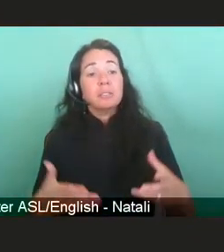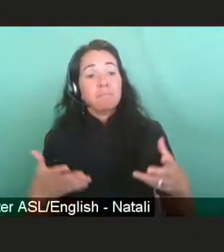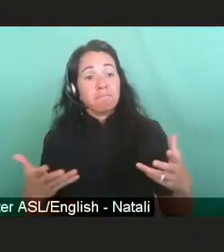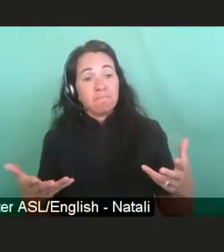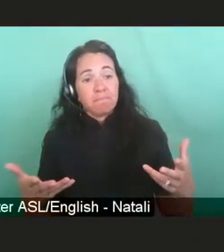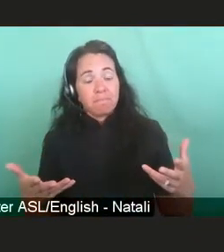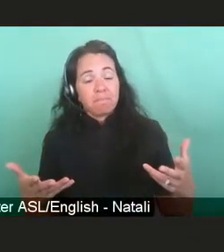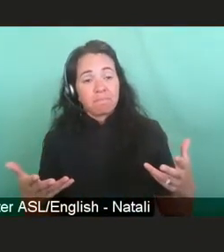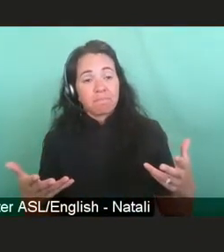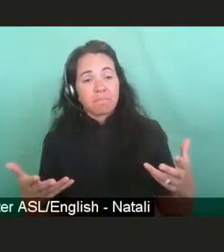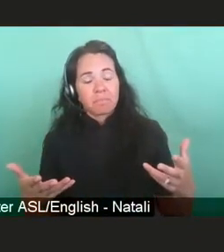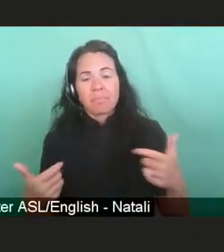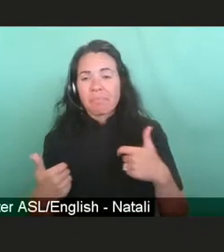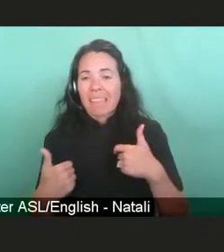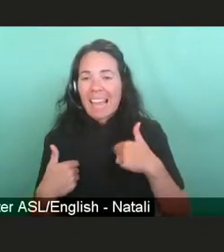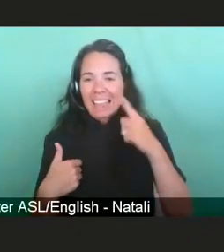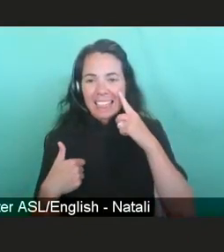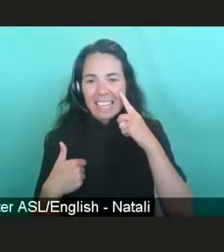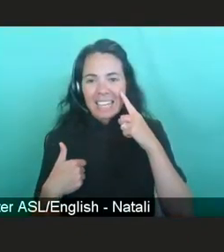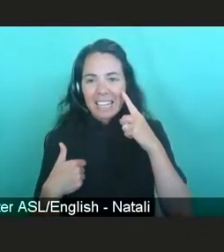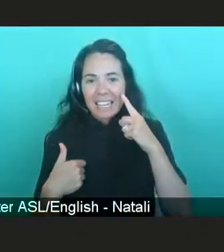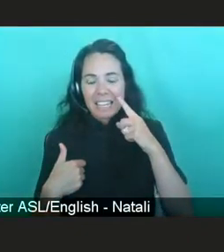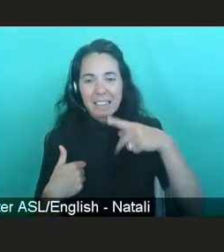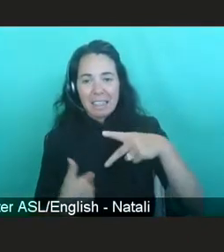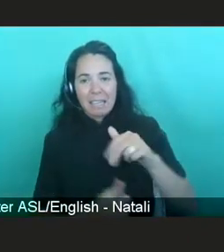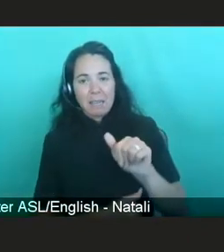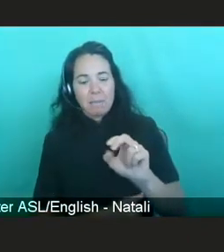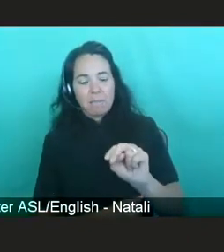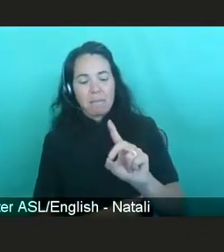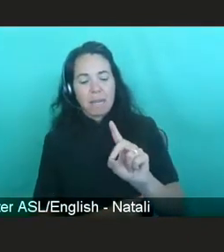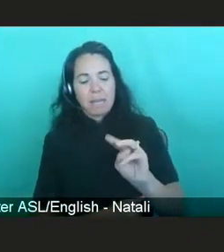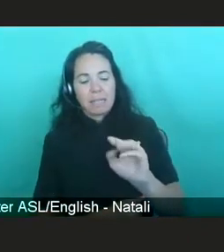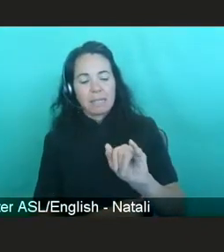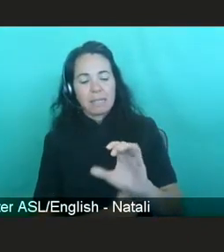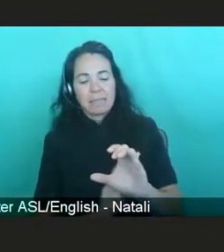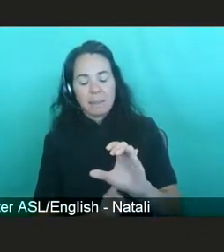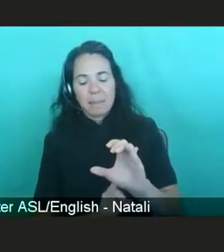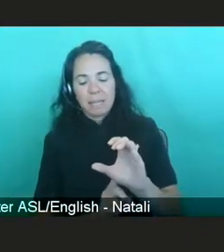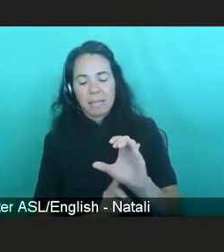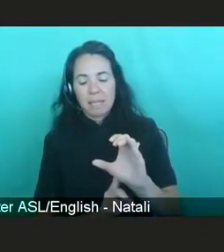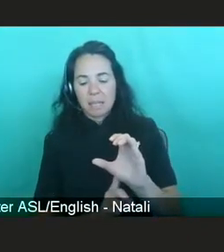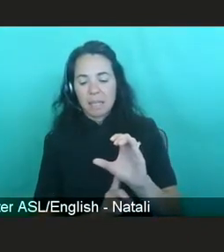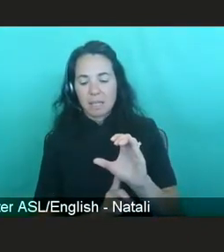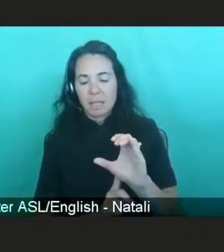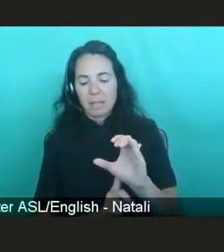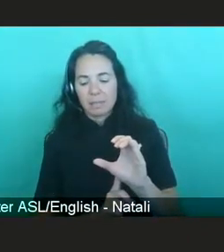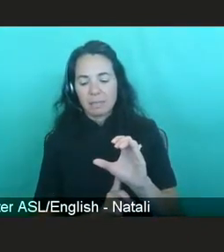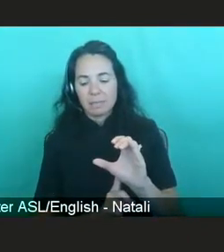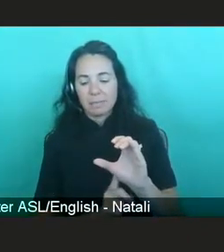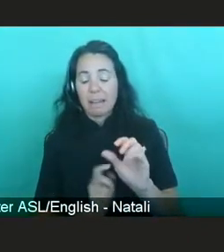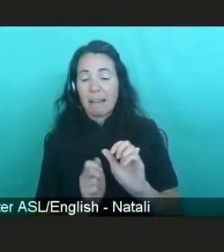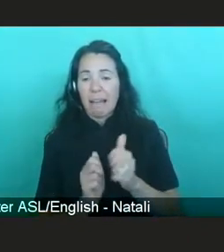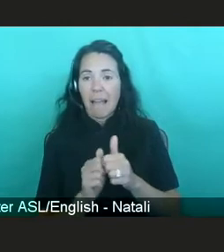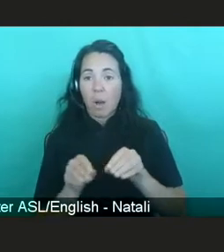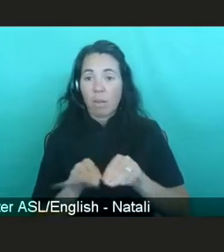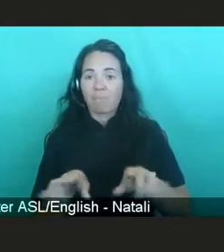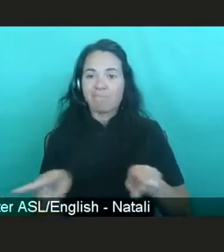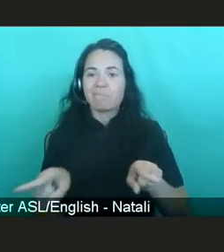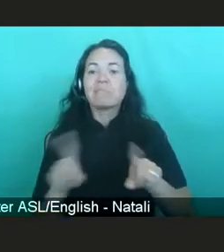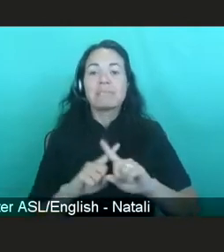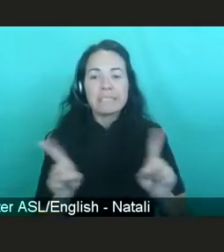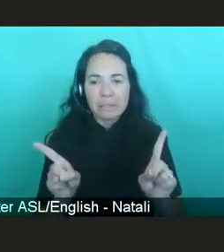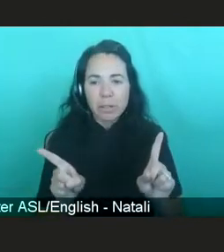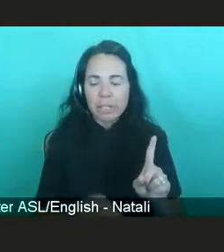I think that actually the pandemics are, on an epi basis, obviously different. But, you know, when HIV